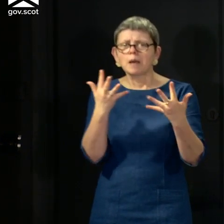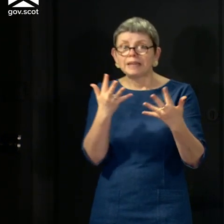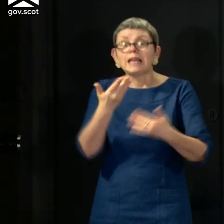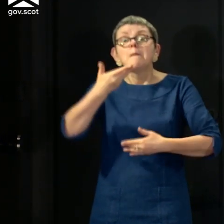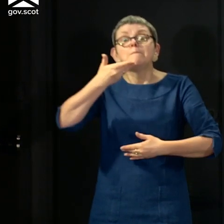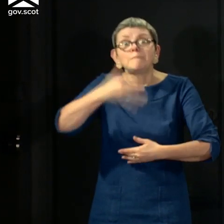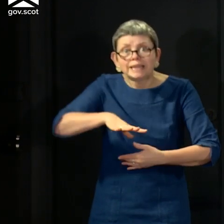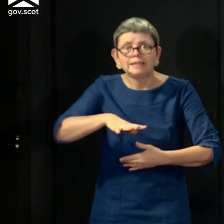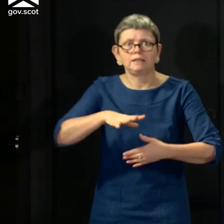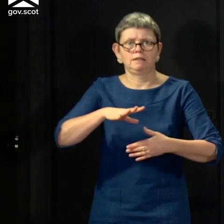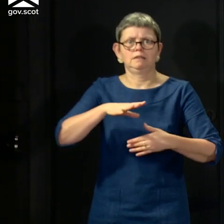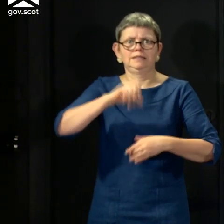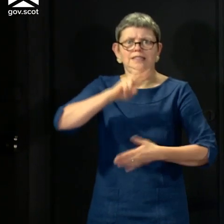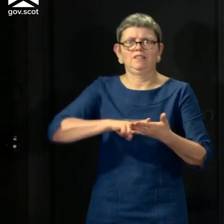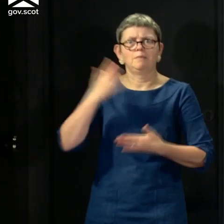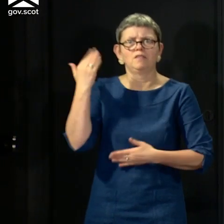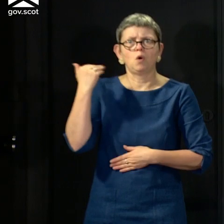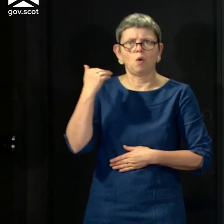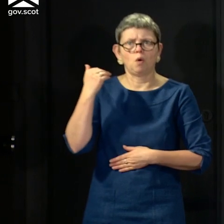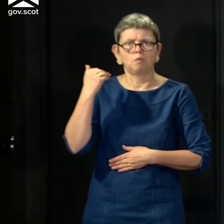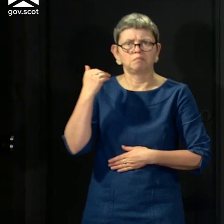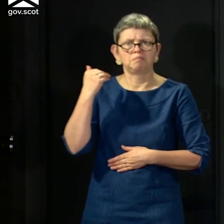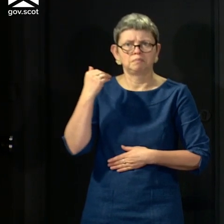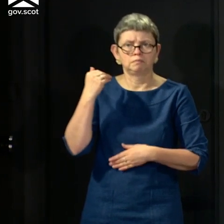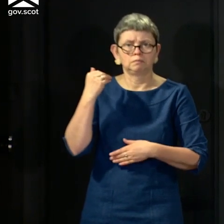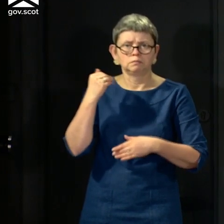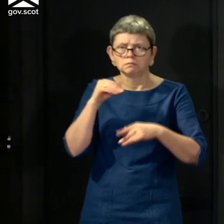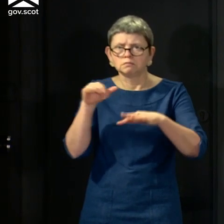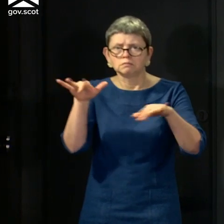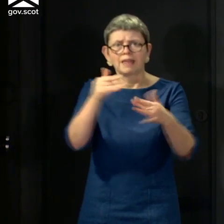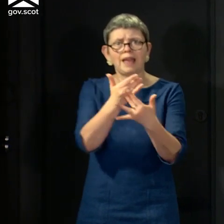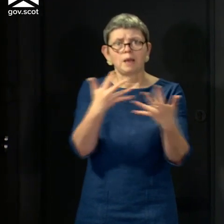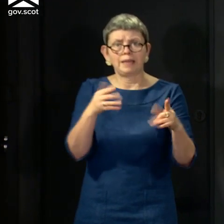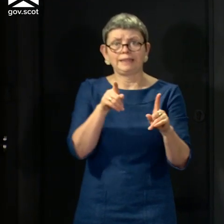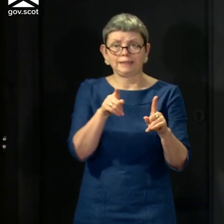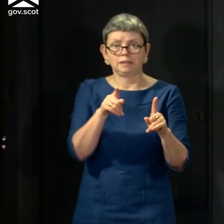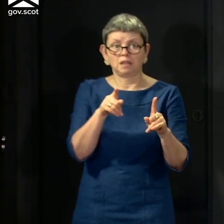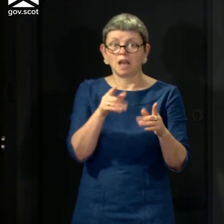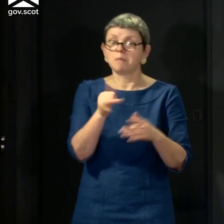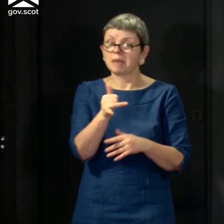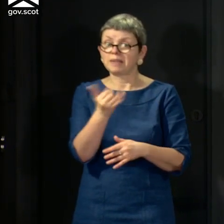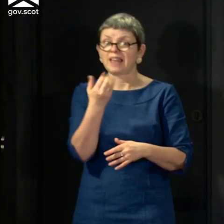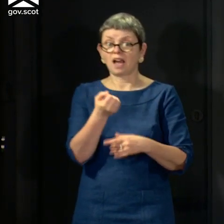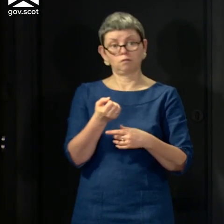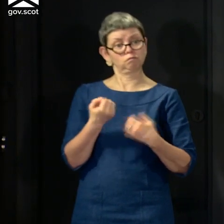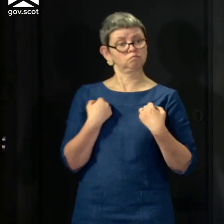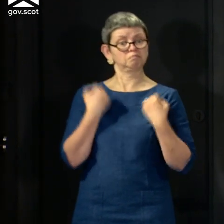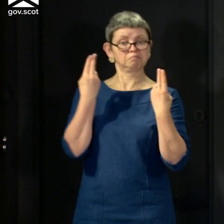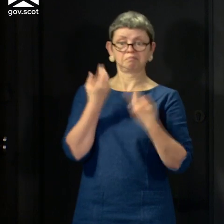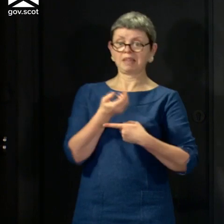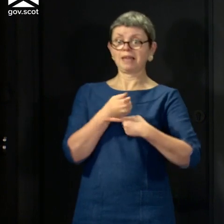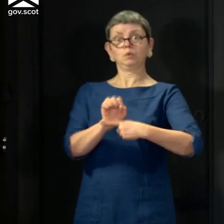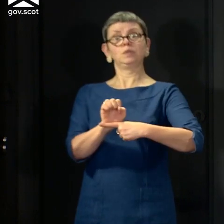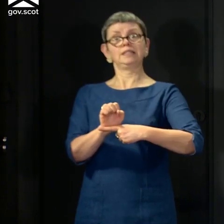had the virus in the past and whether and to what extent they have immunity as a result of that. So these things are